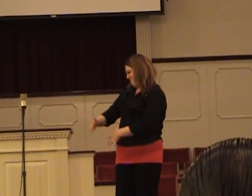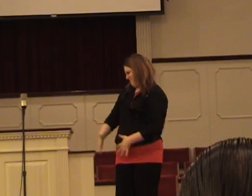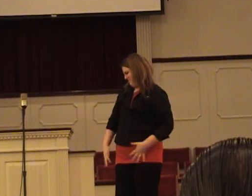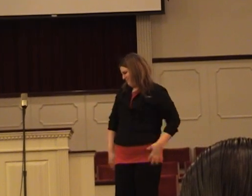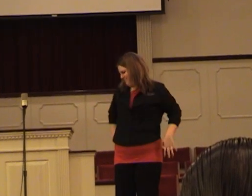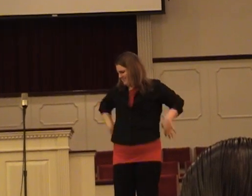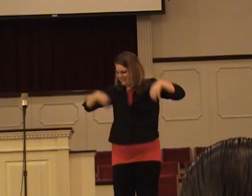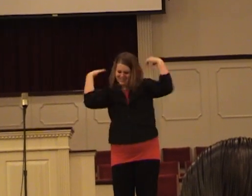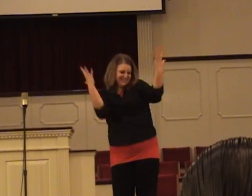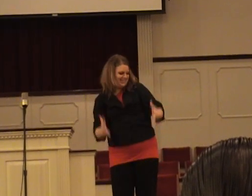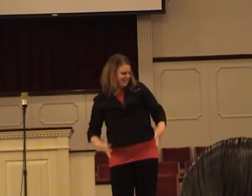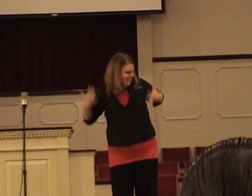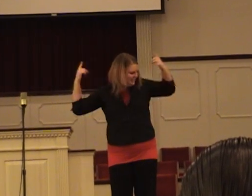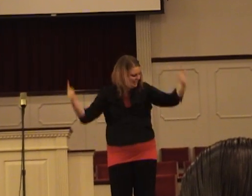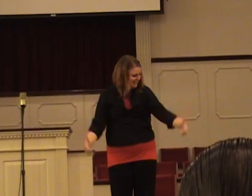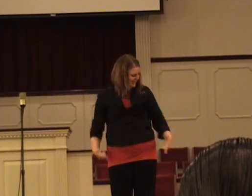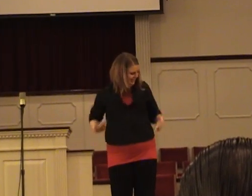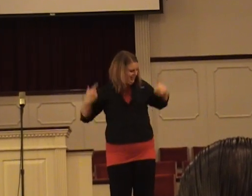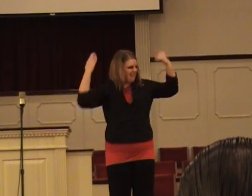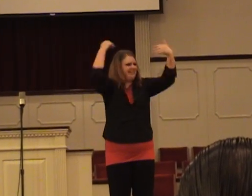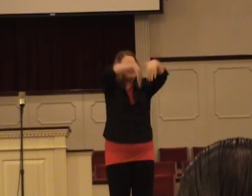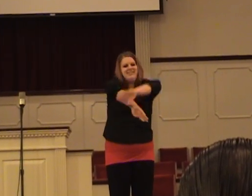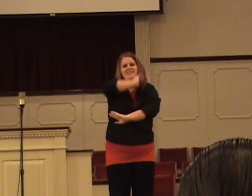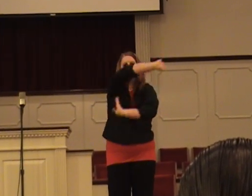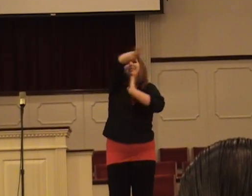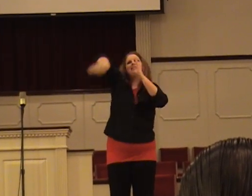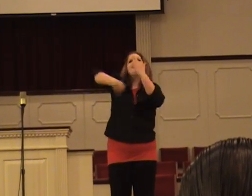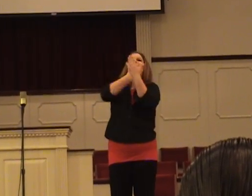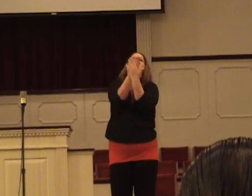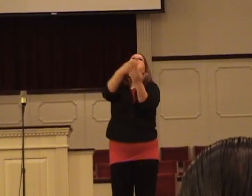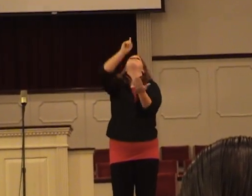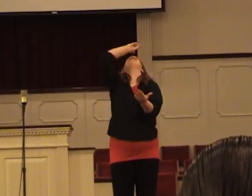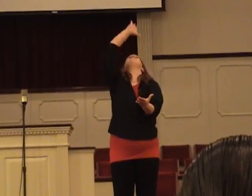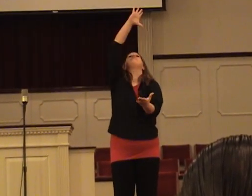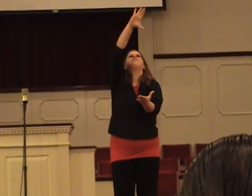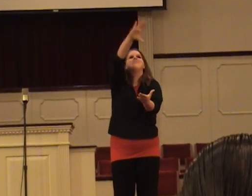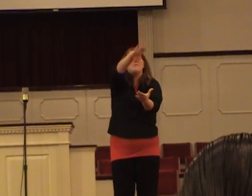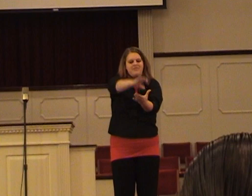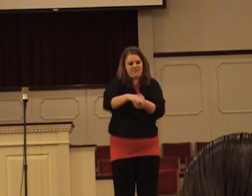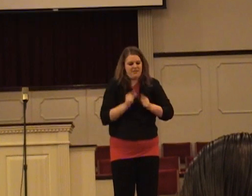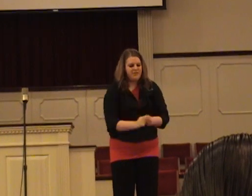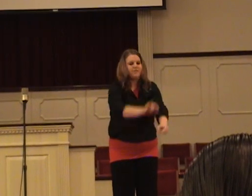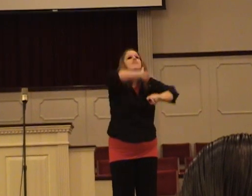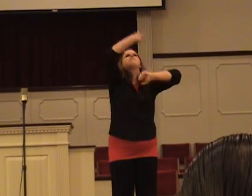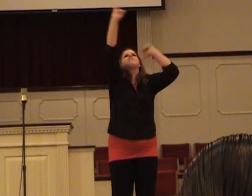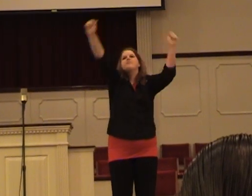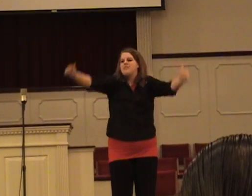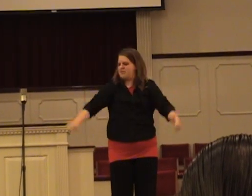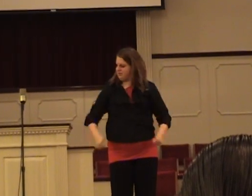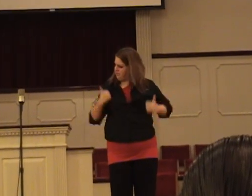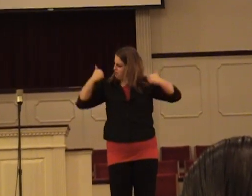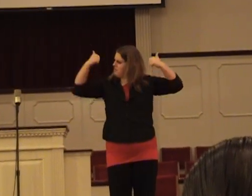Breathing life into all who believe The world is alive